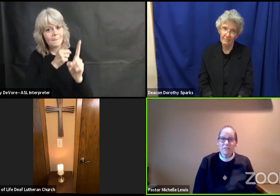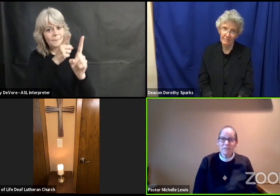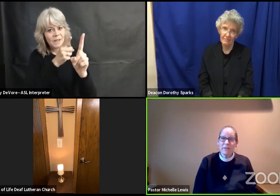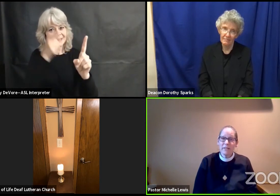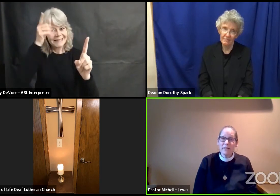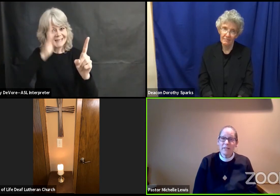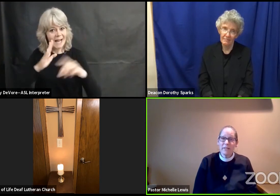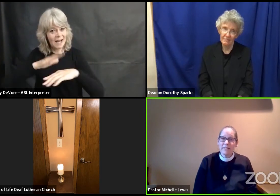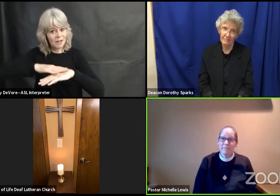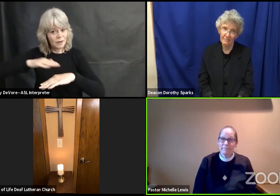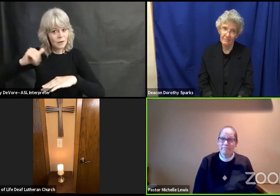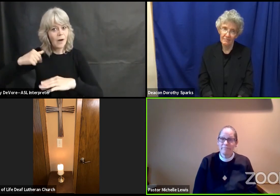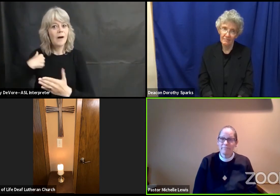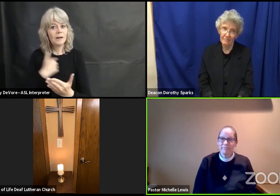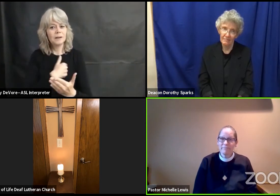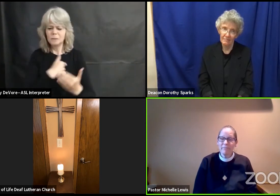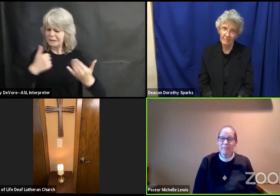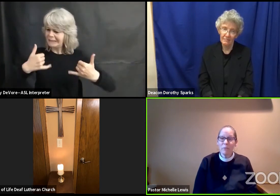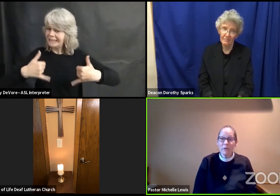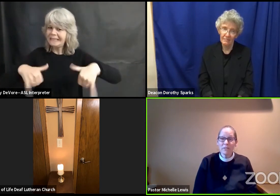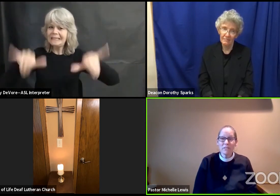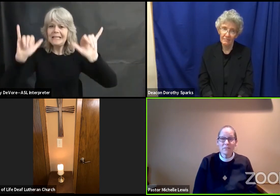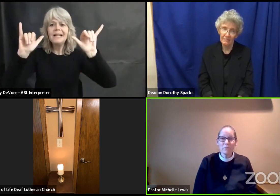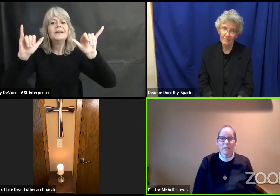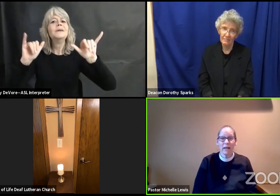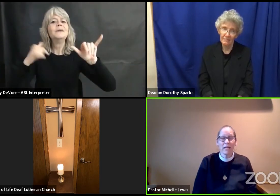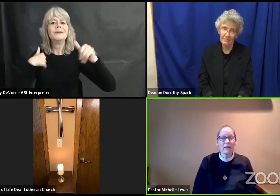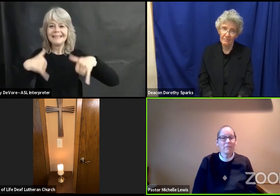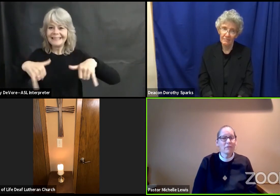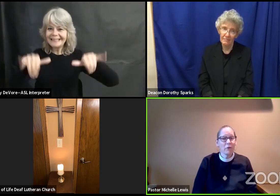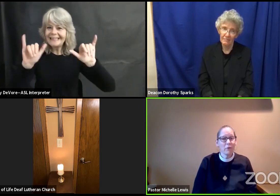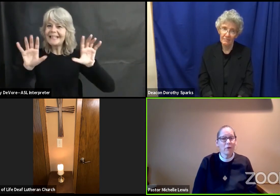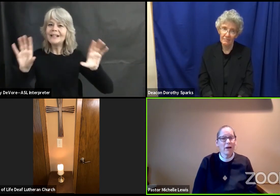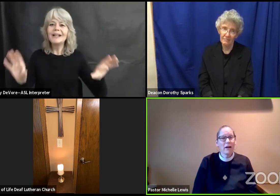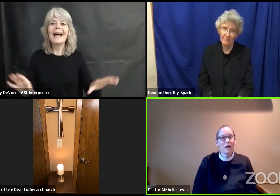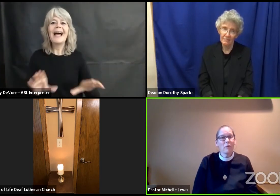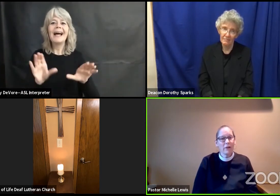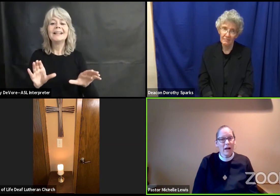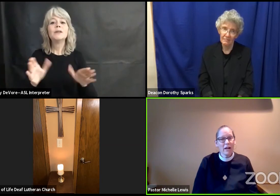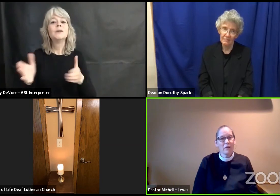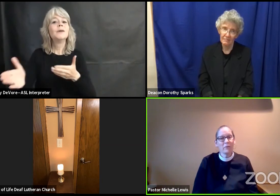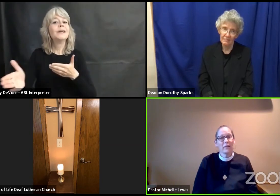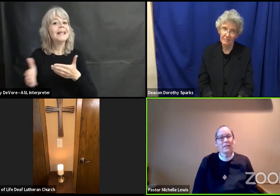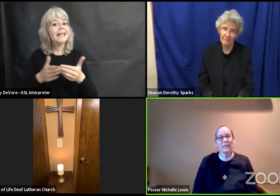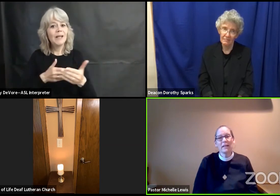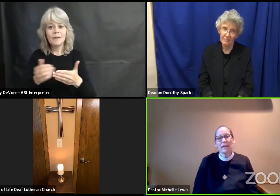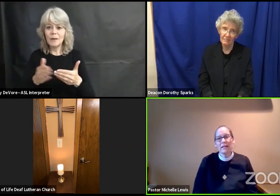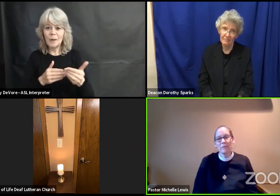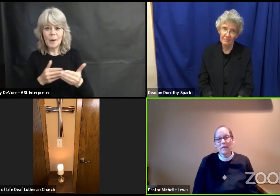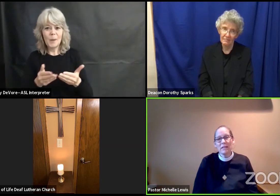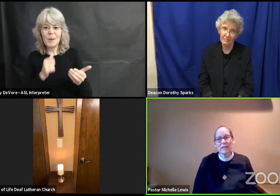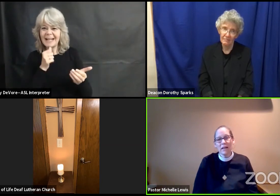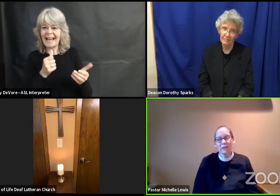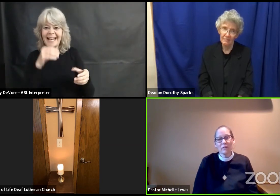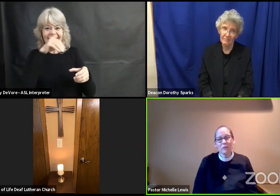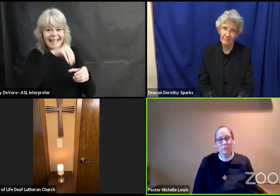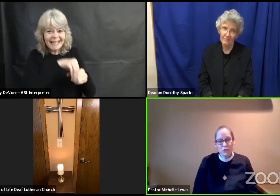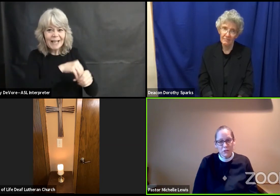doing that we are still doing that even though we're not going and meeting at our church